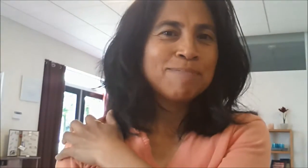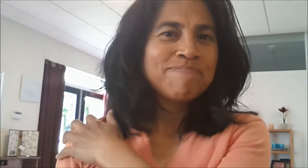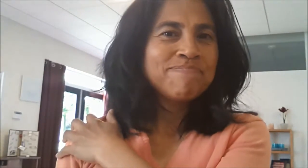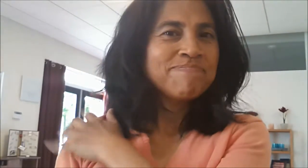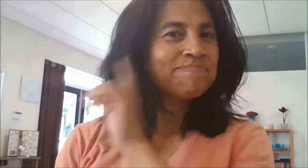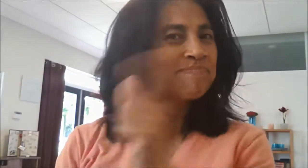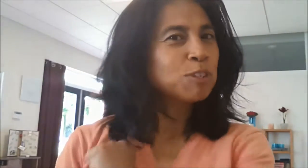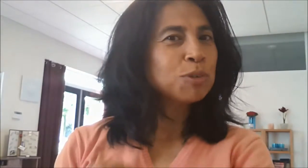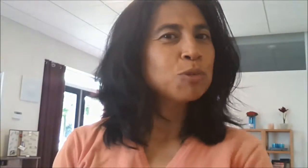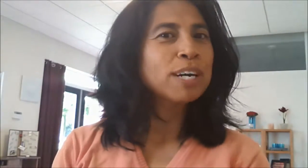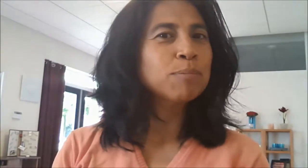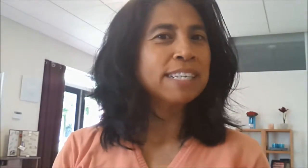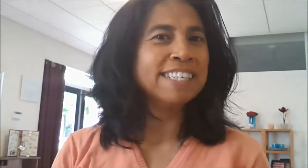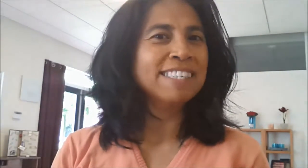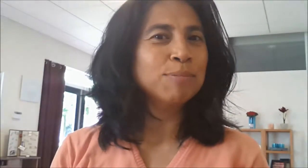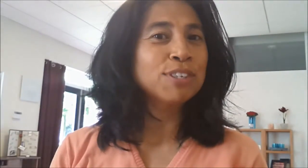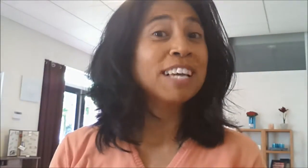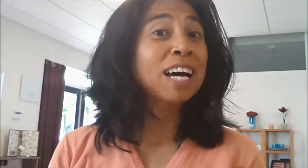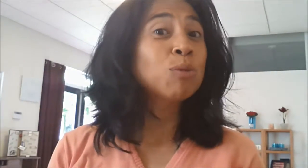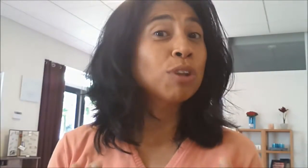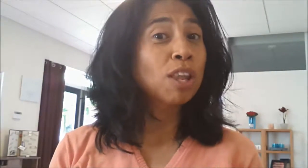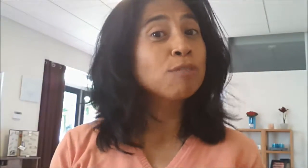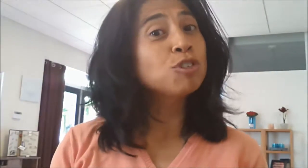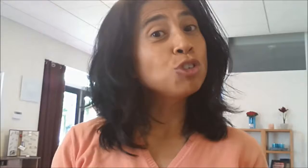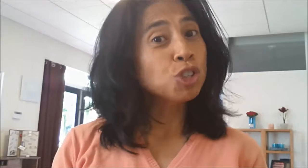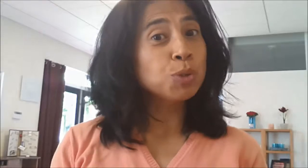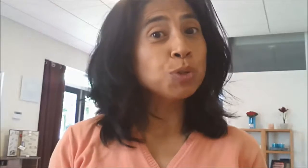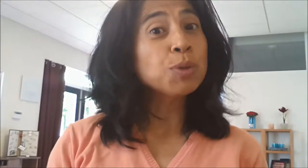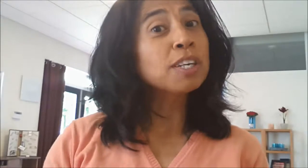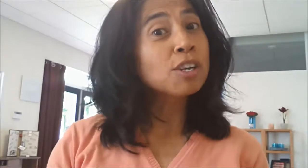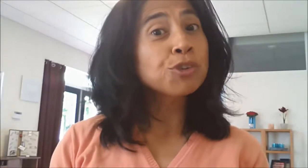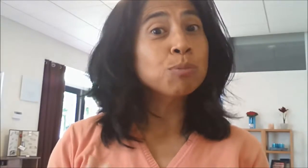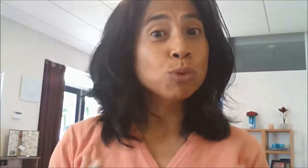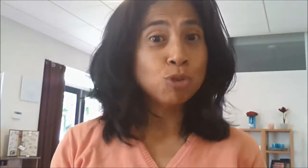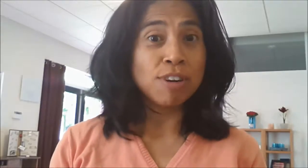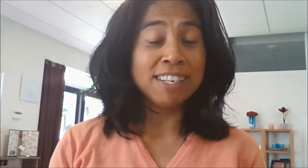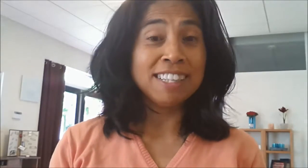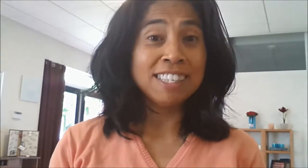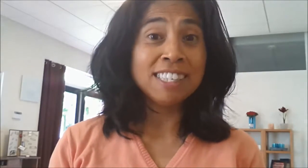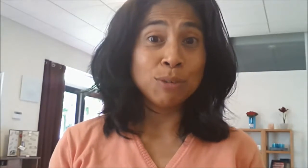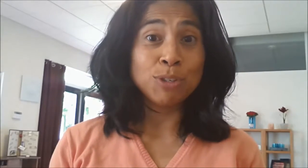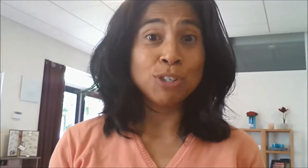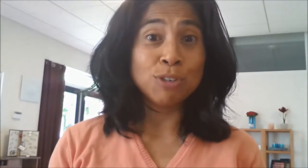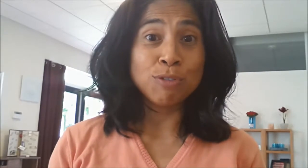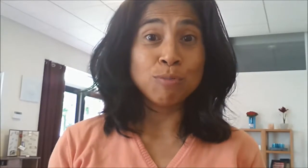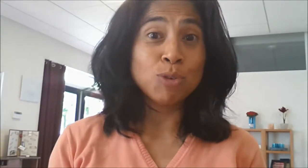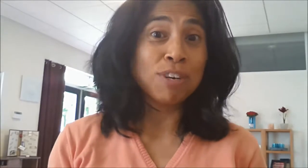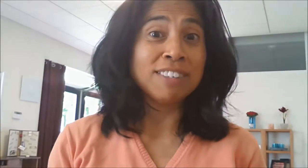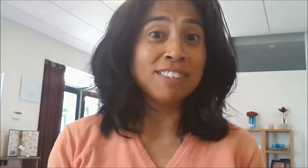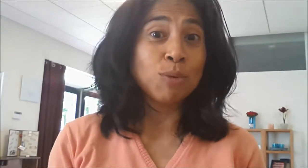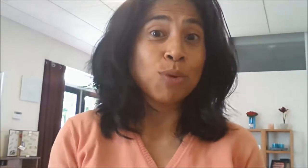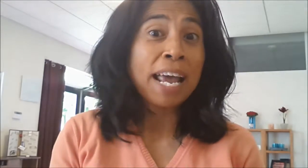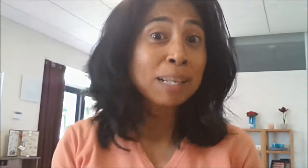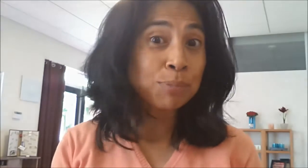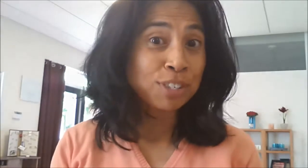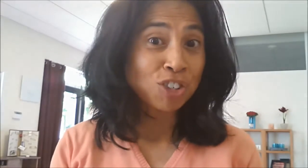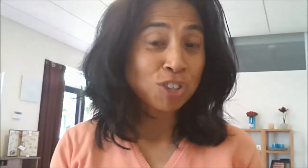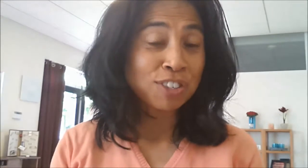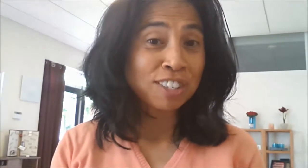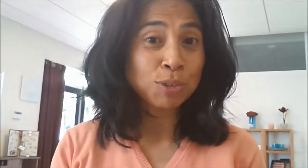Then you're in the right place because I would love to show you another mudra in this series of mudras or hand positions, so